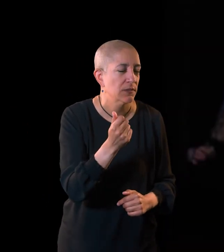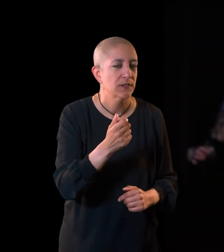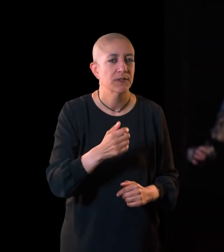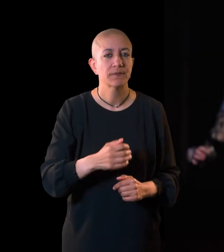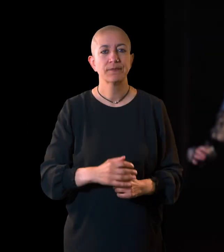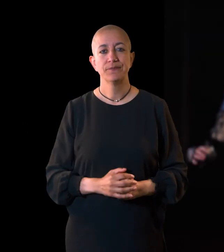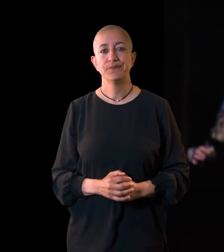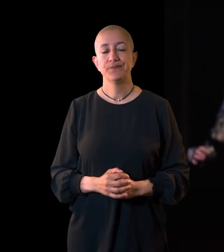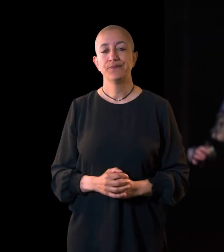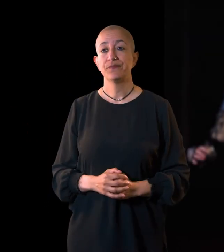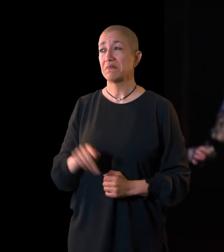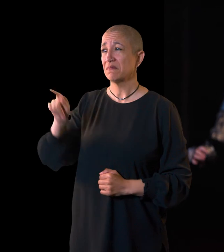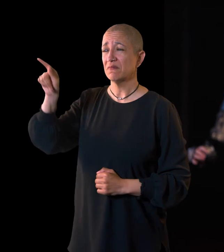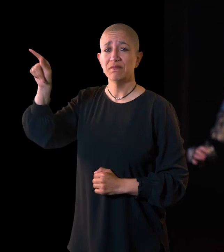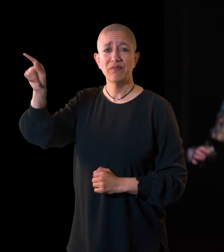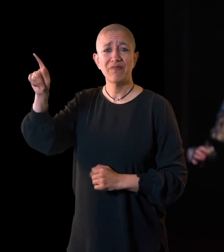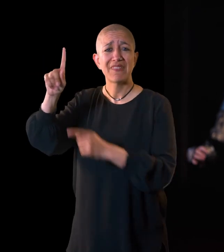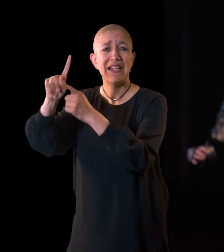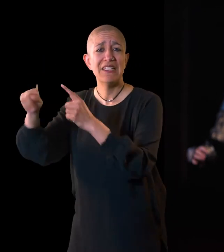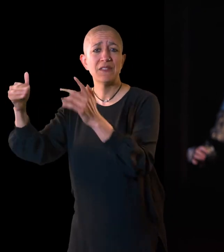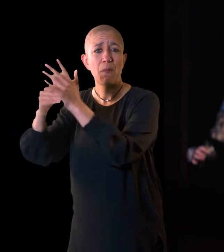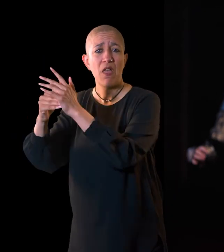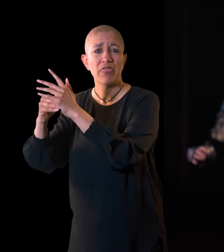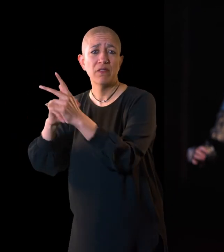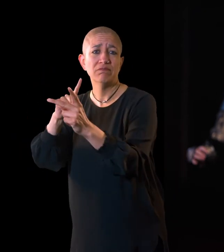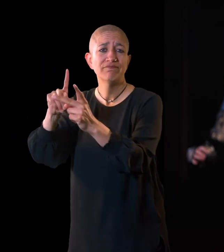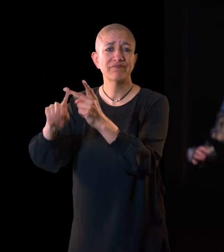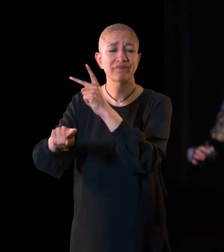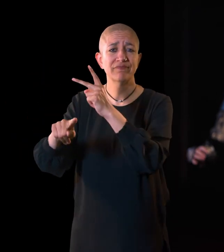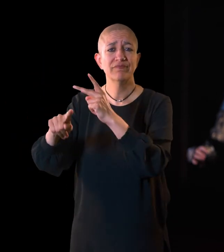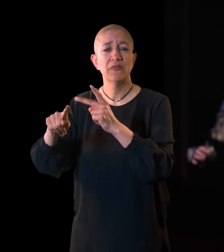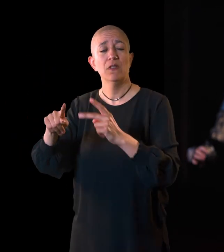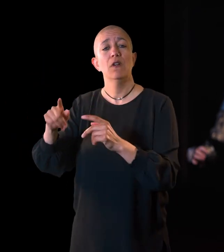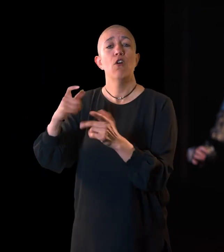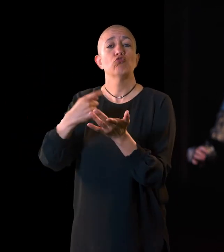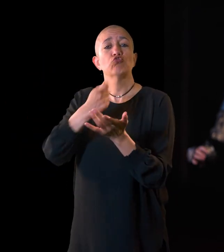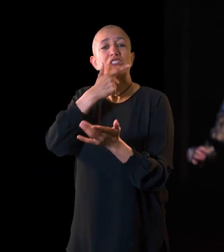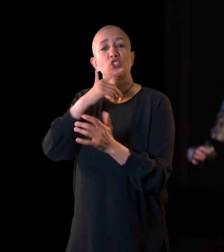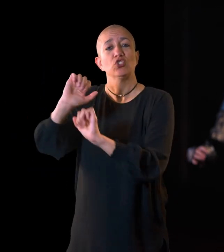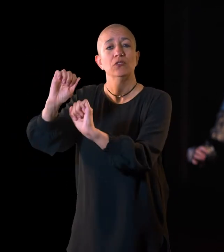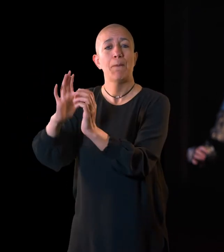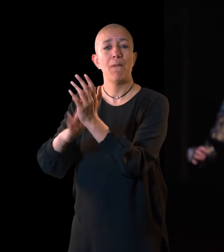Elizabeth and the Duchess meet Richard and his mother tells him that she regrets giving birth to him.